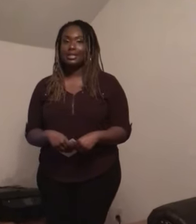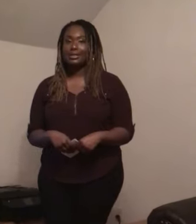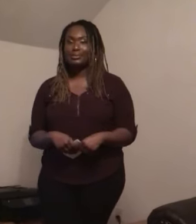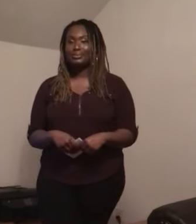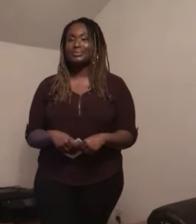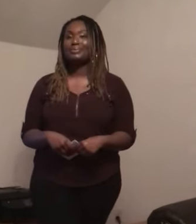day.